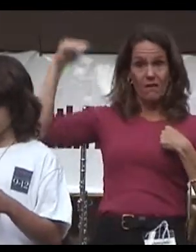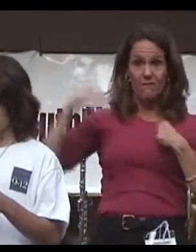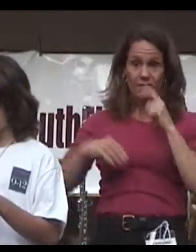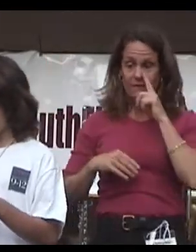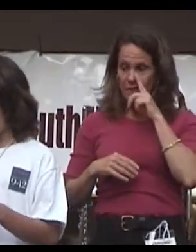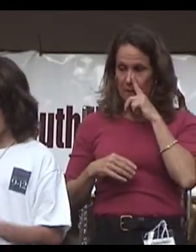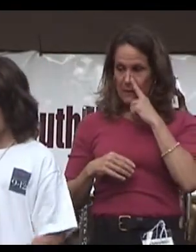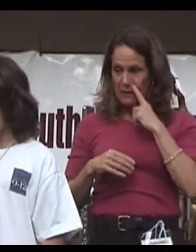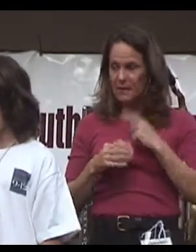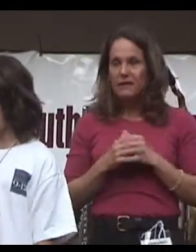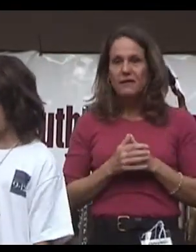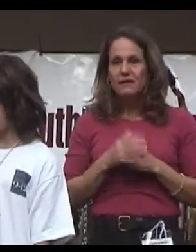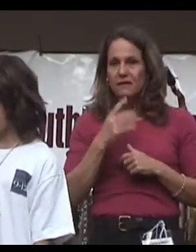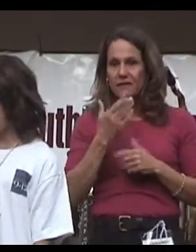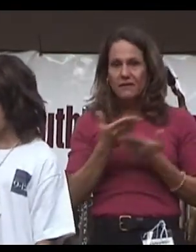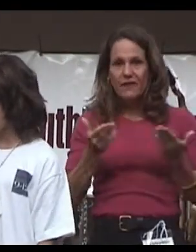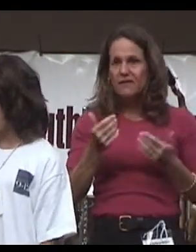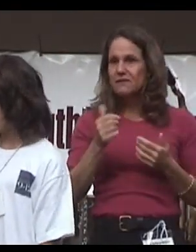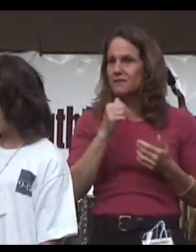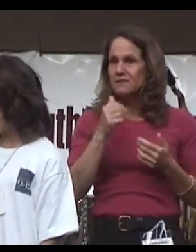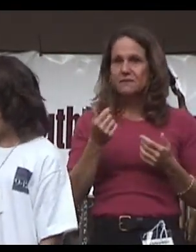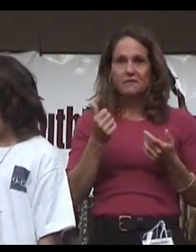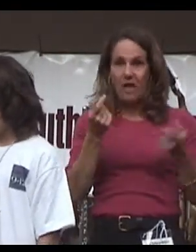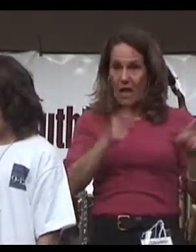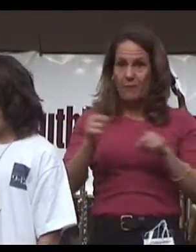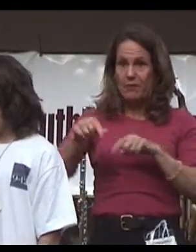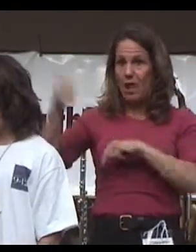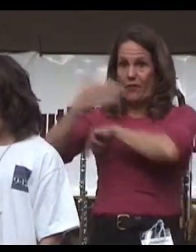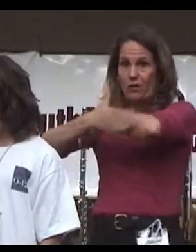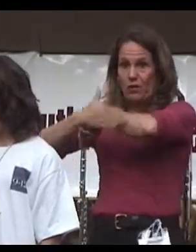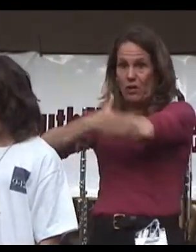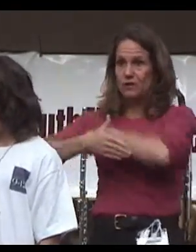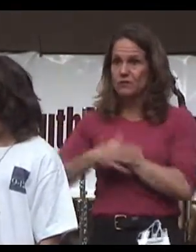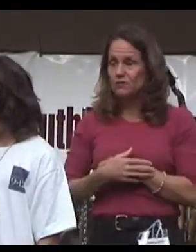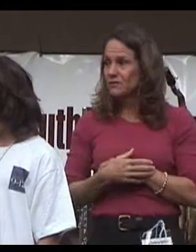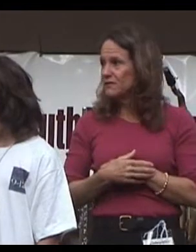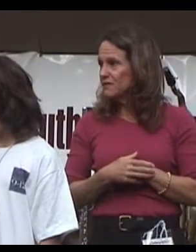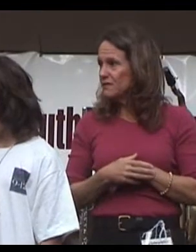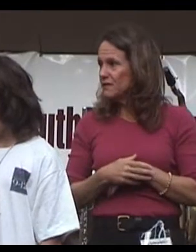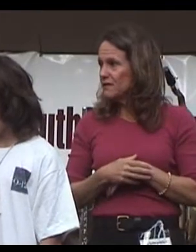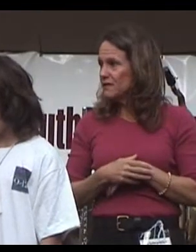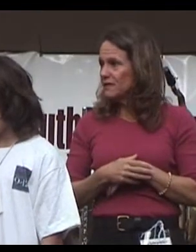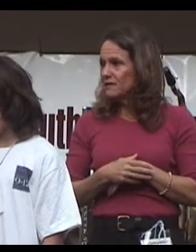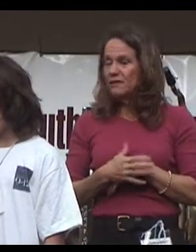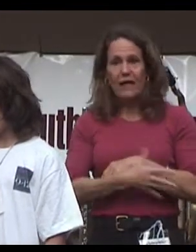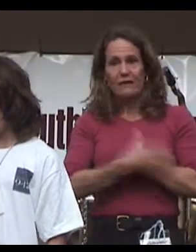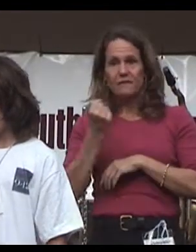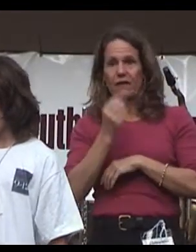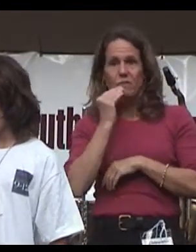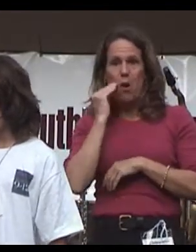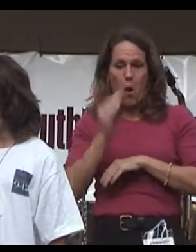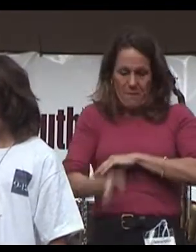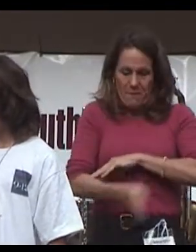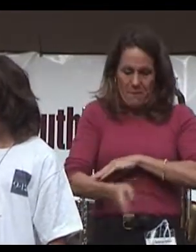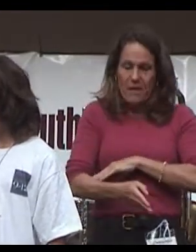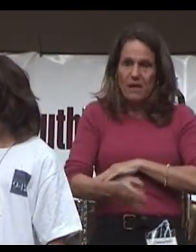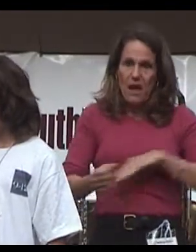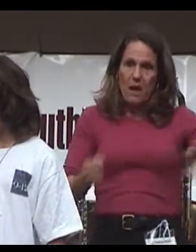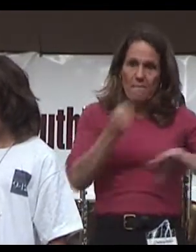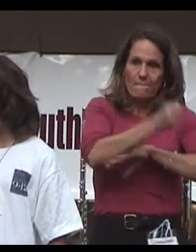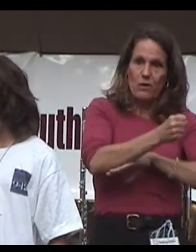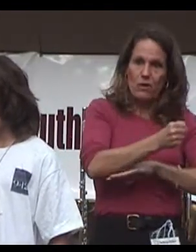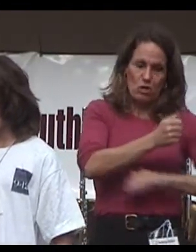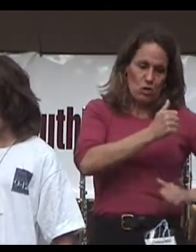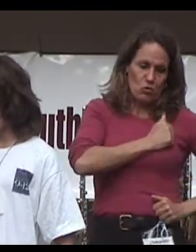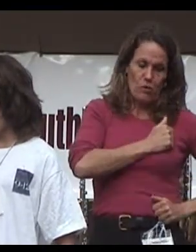this so things won't happen in other countries, like me being taken from my home at midnight and being put in a uniform